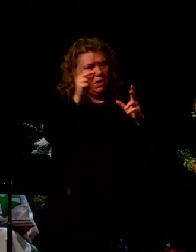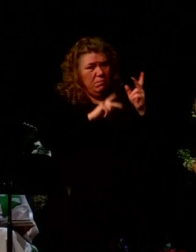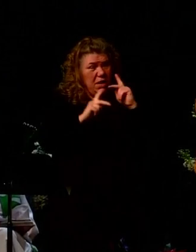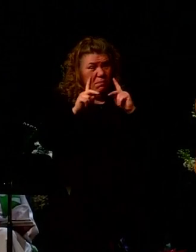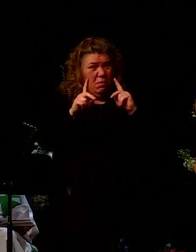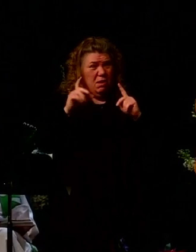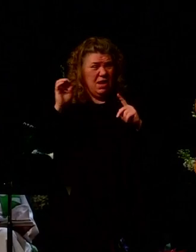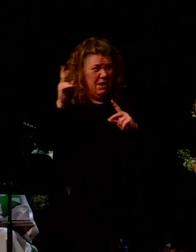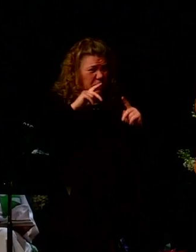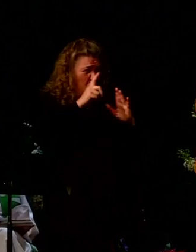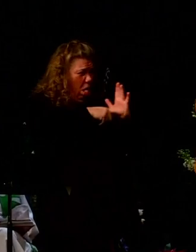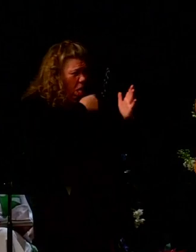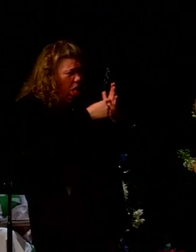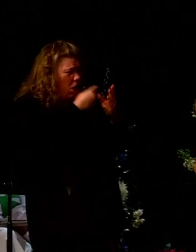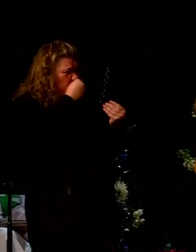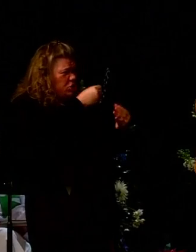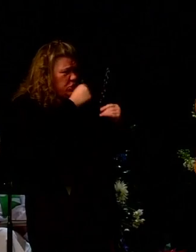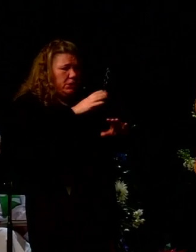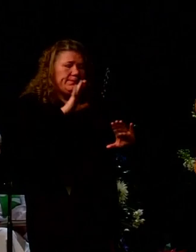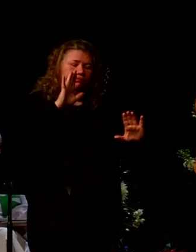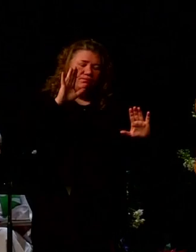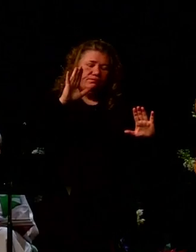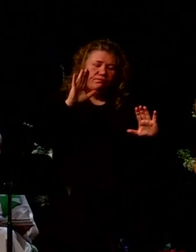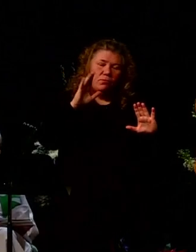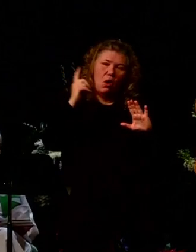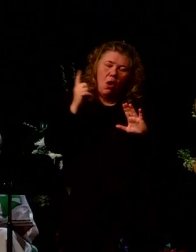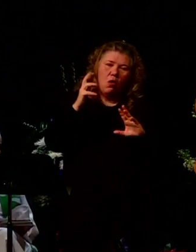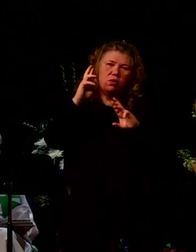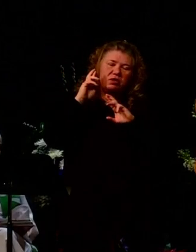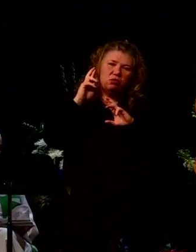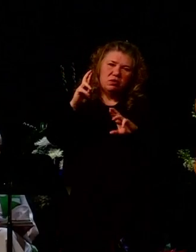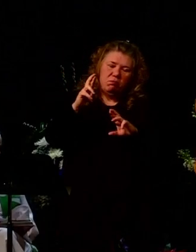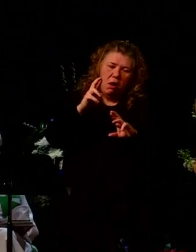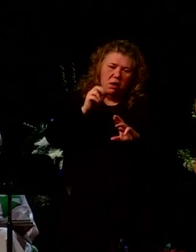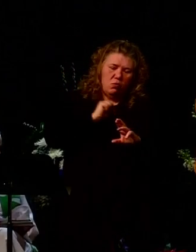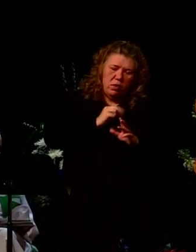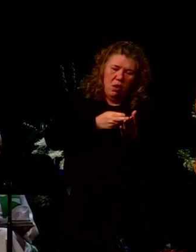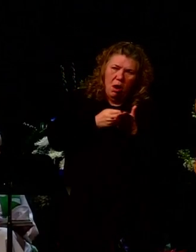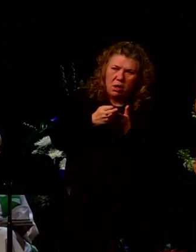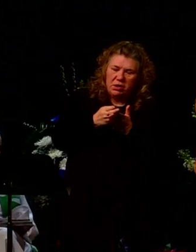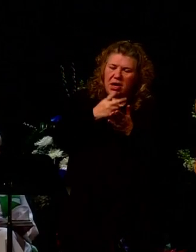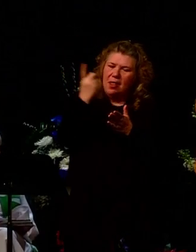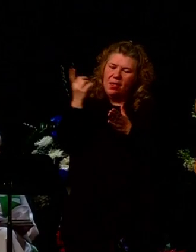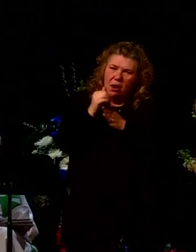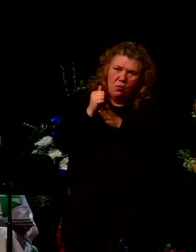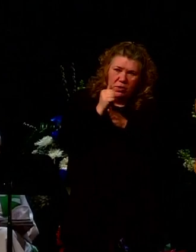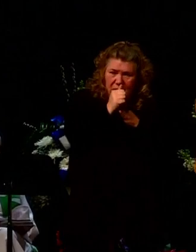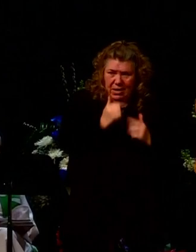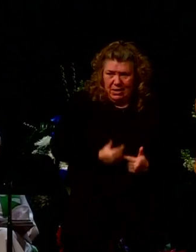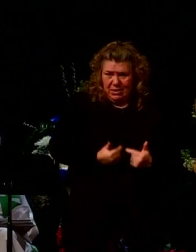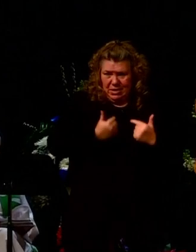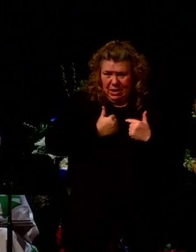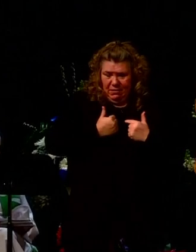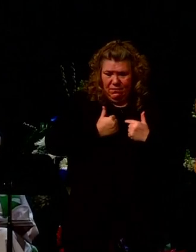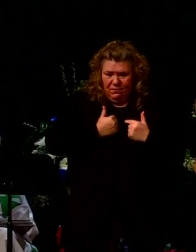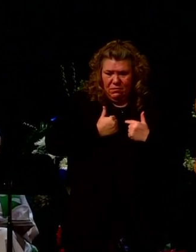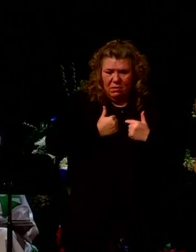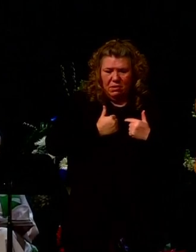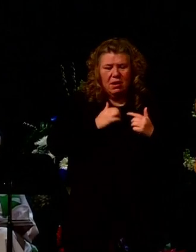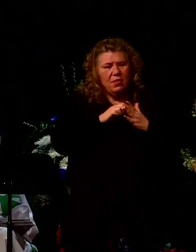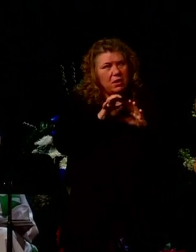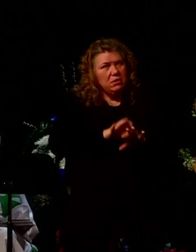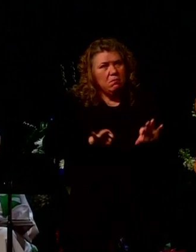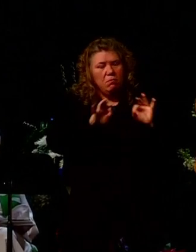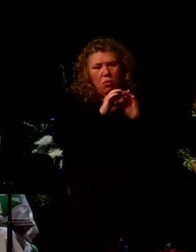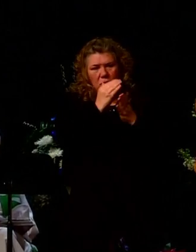He instead continued to respond with the integrity that has always directed his life. Such an important